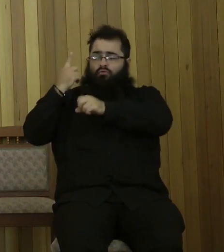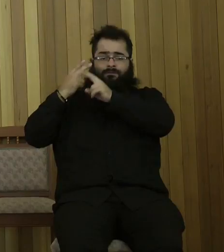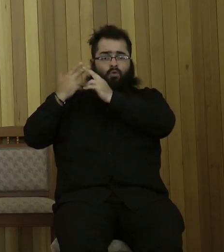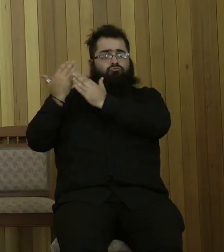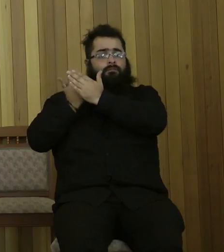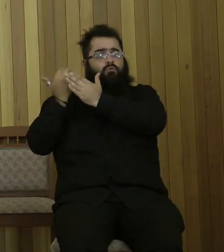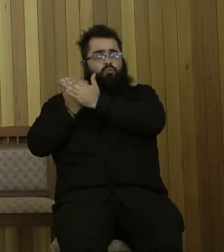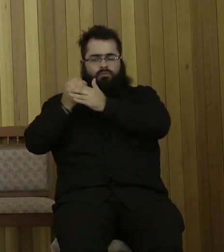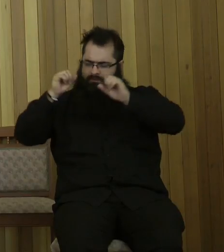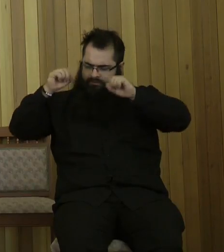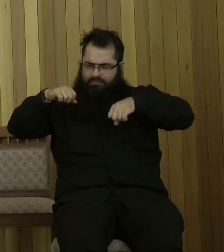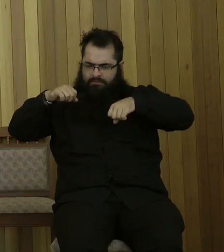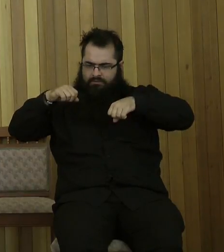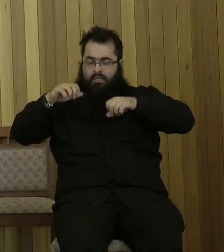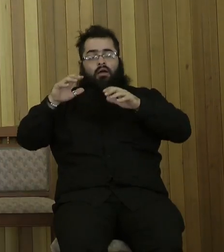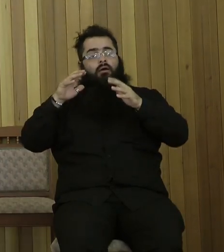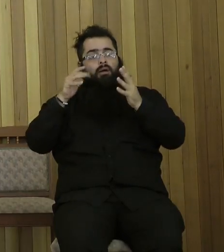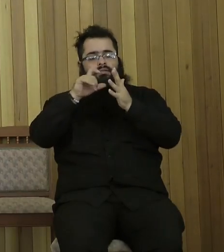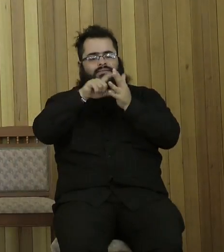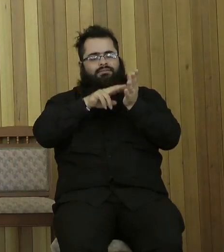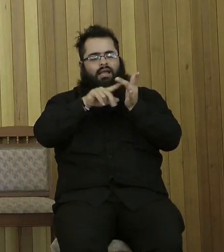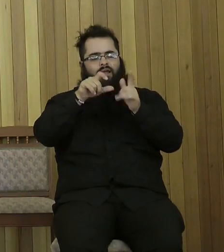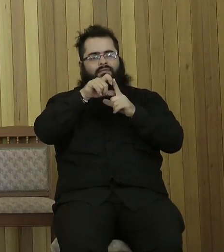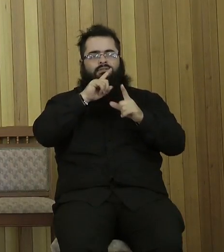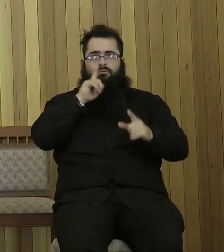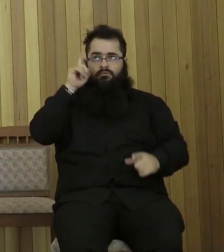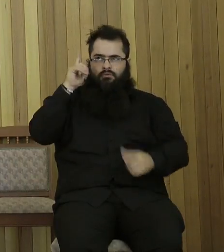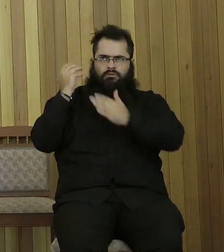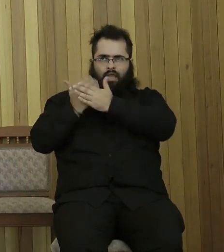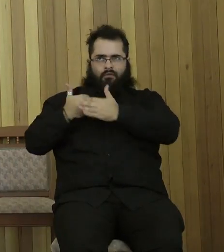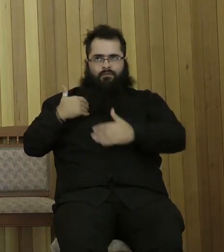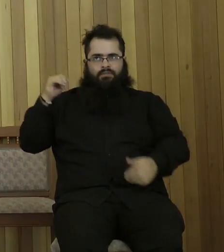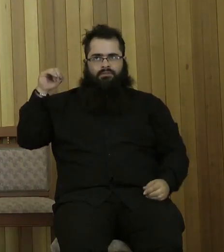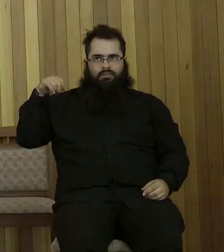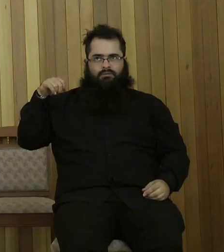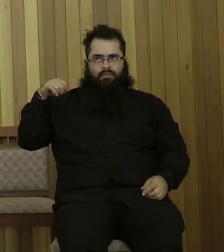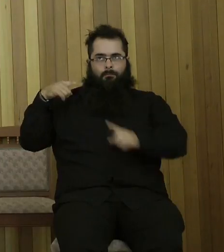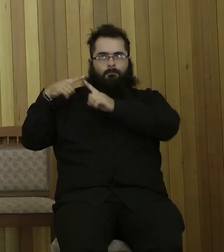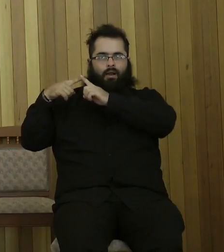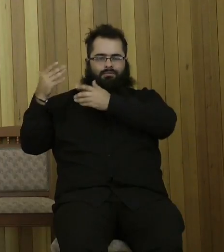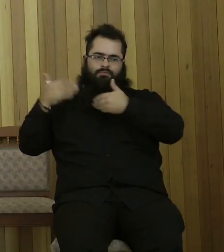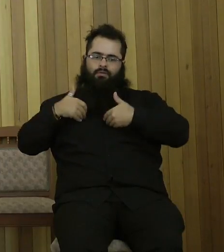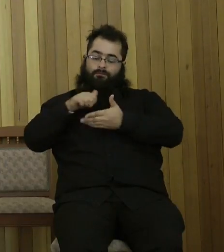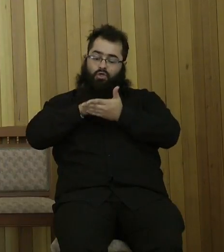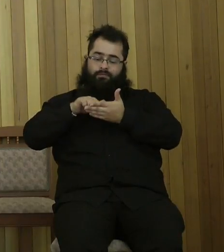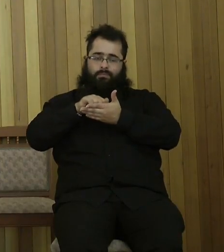in David's eyes. He was also a God of forgiveness and if ever a man needed forgiveness, this was the man.